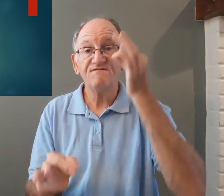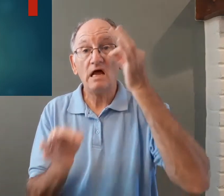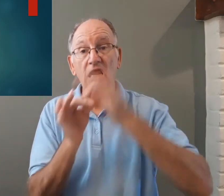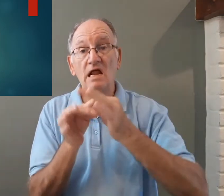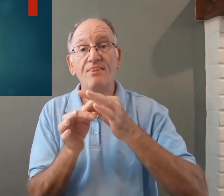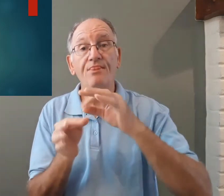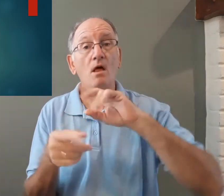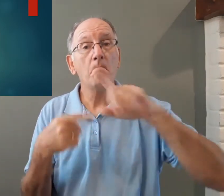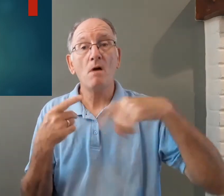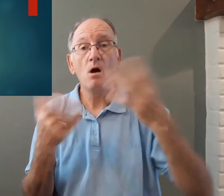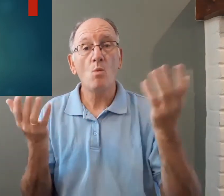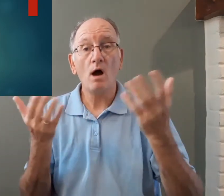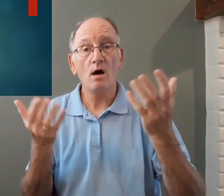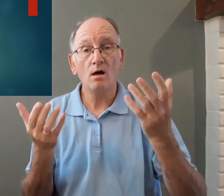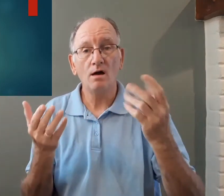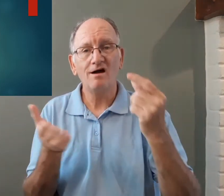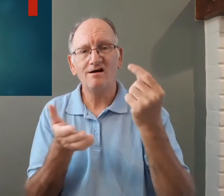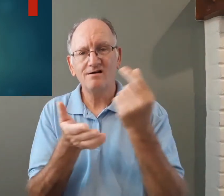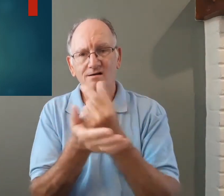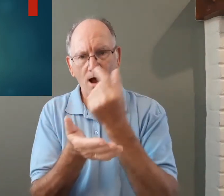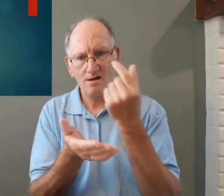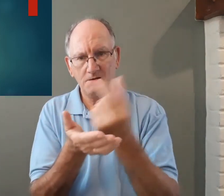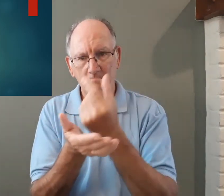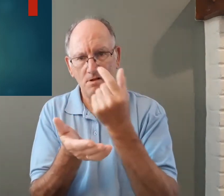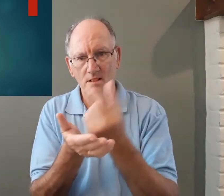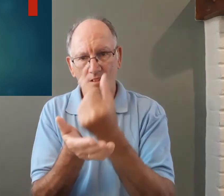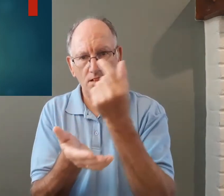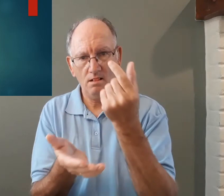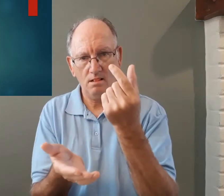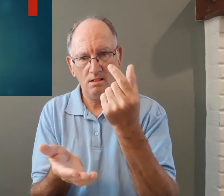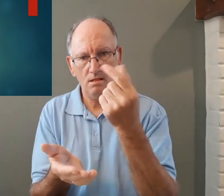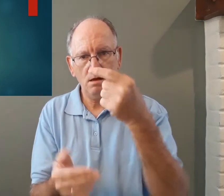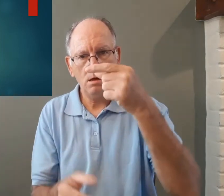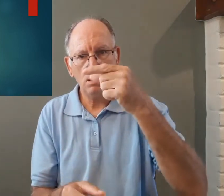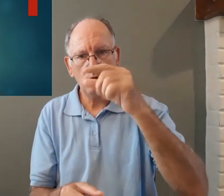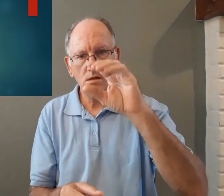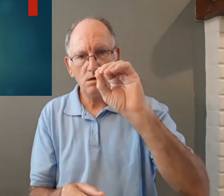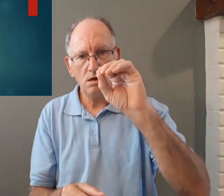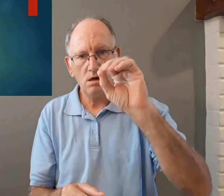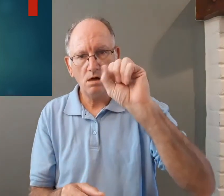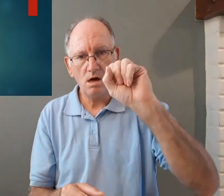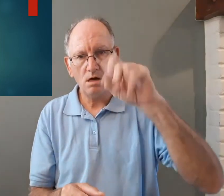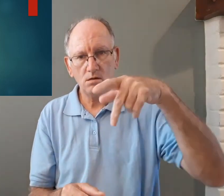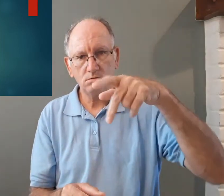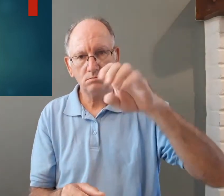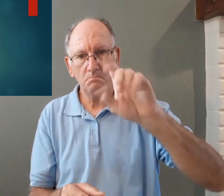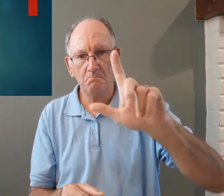is faith about the gospel of Jesus Christ